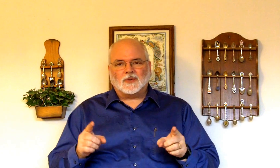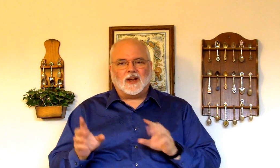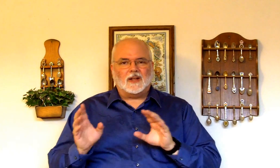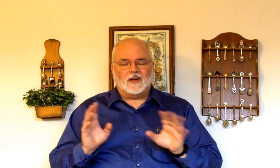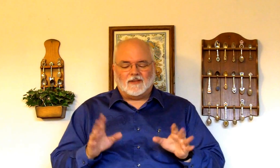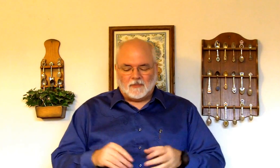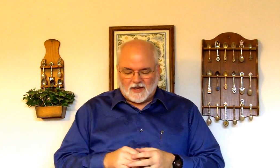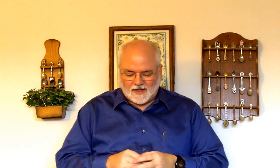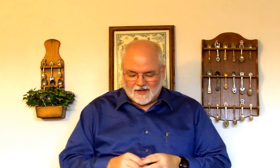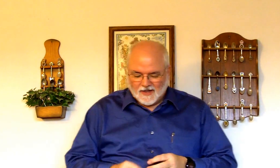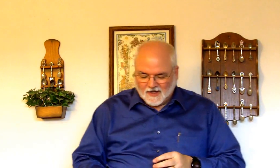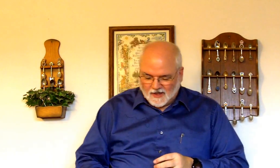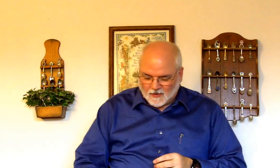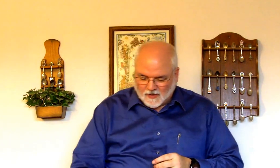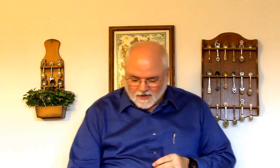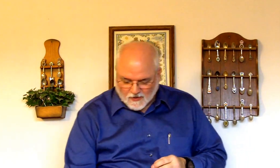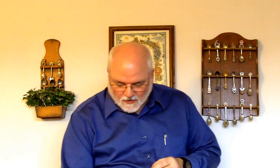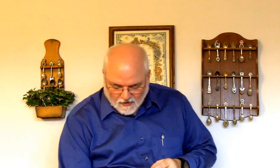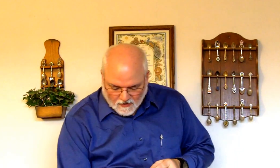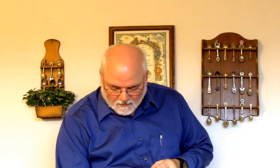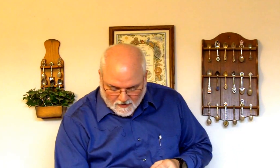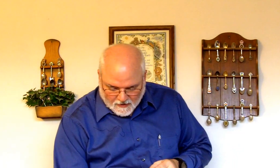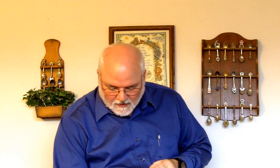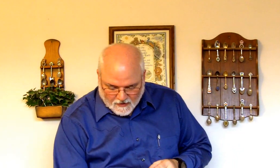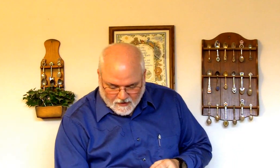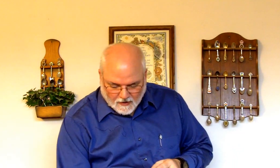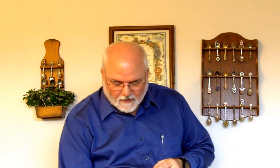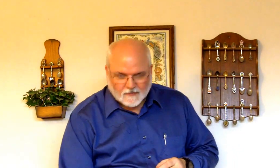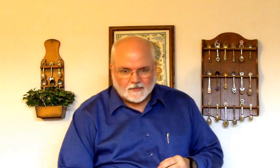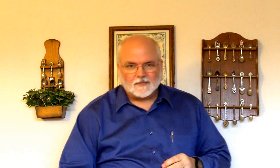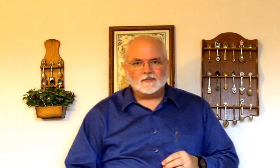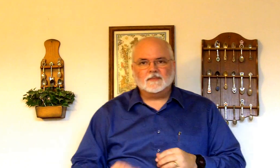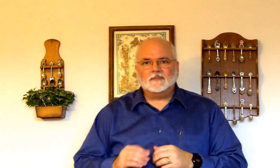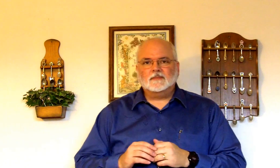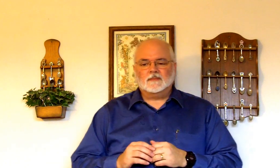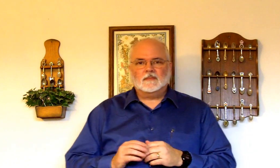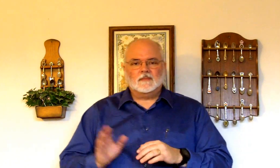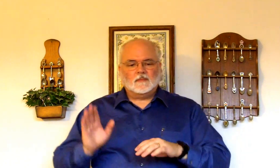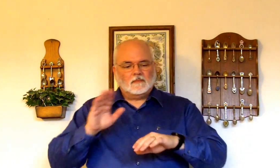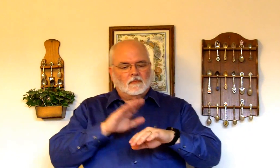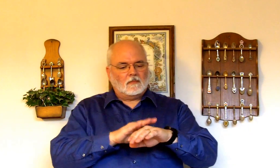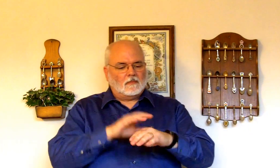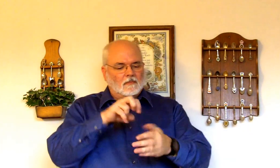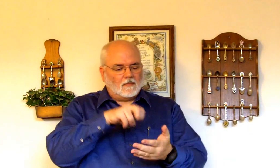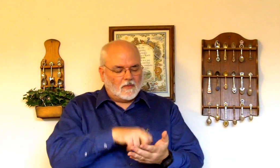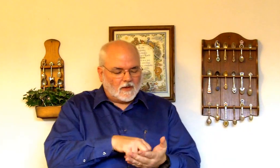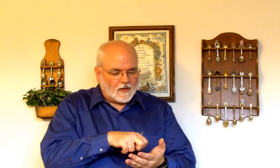right, and you'll have it made. Here we go, On Bended Knee. On Bended Knee